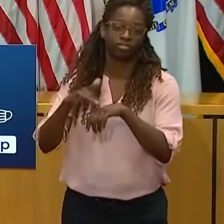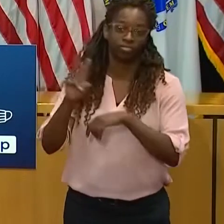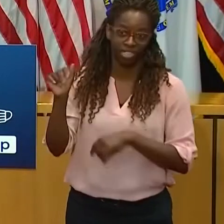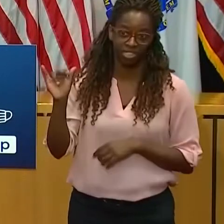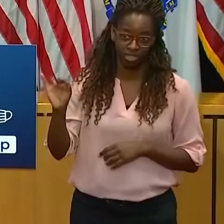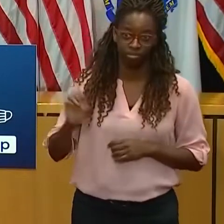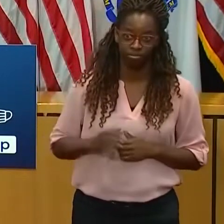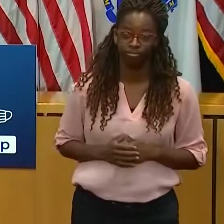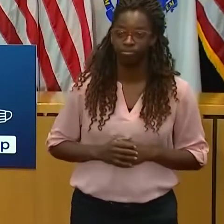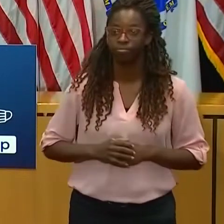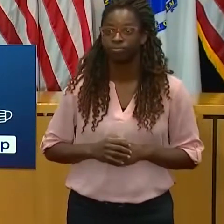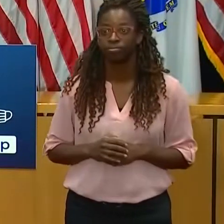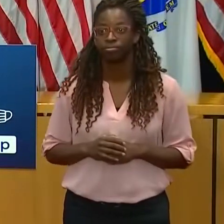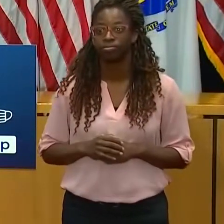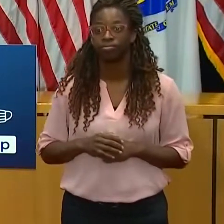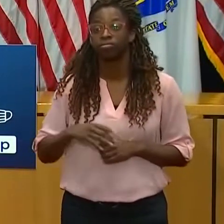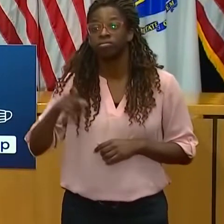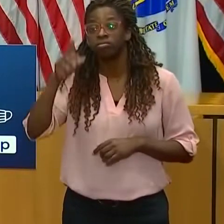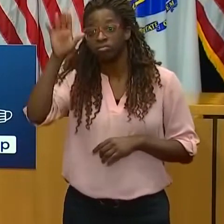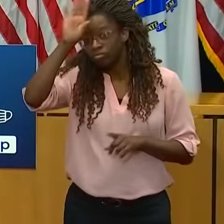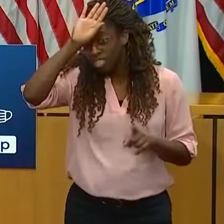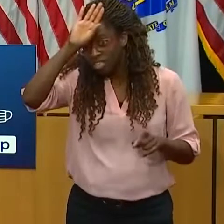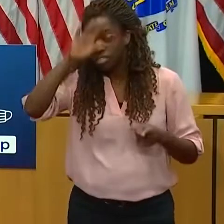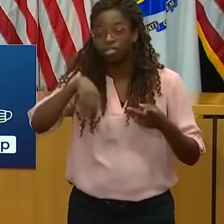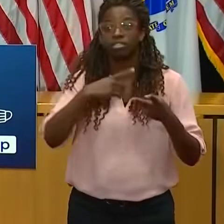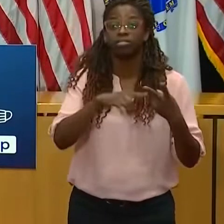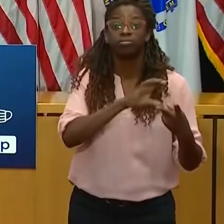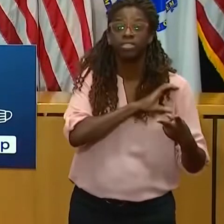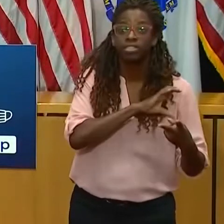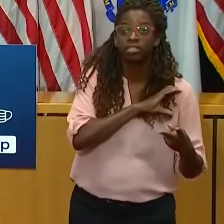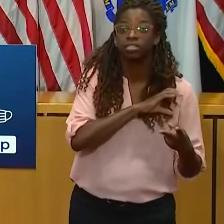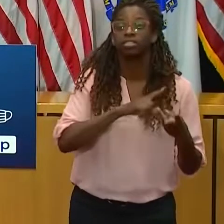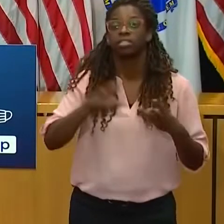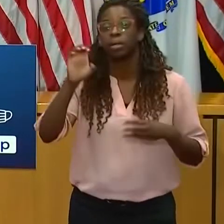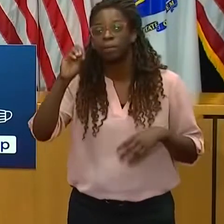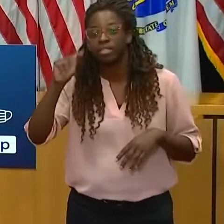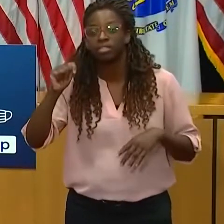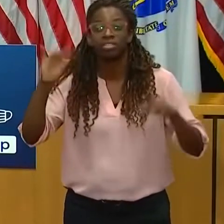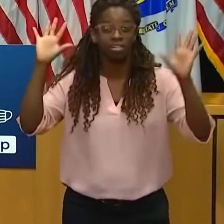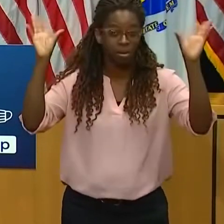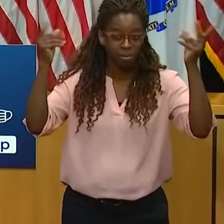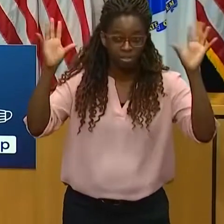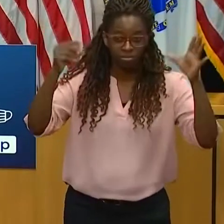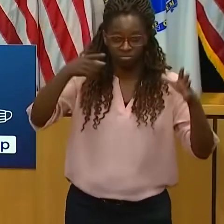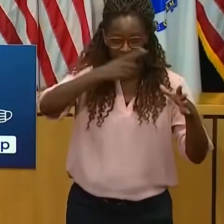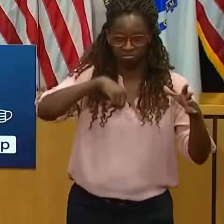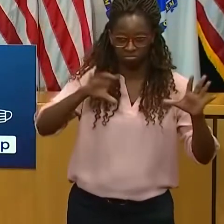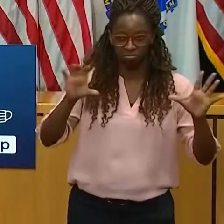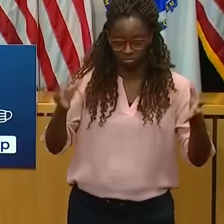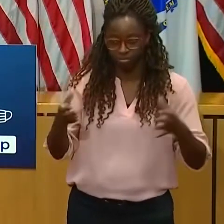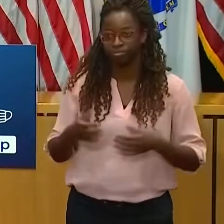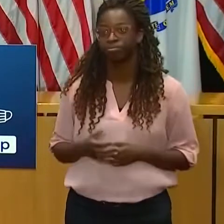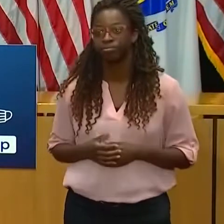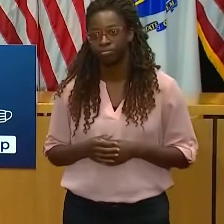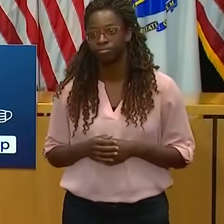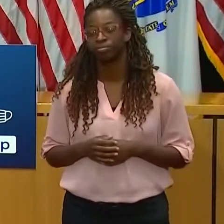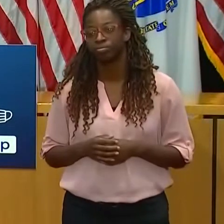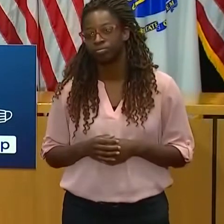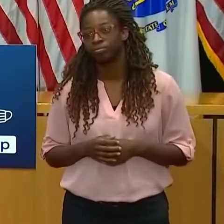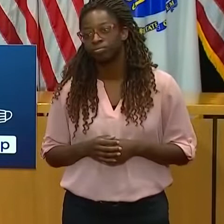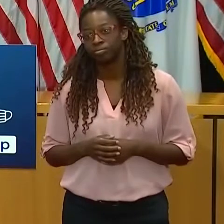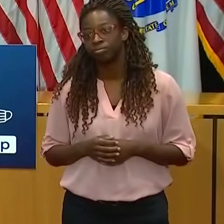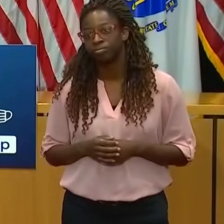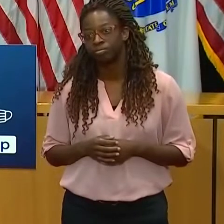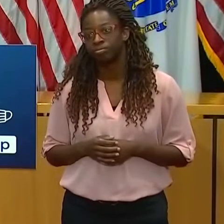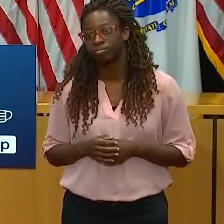group to be vaccinated after covid facing health care workers and long term care facilities. And the state has also put in an order for